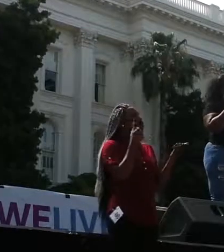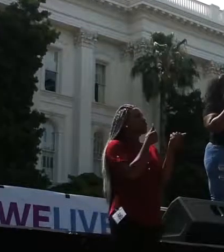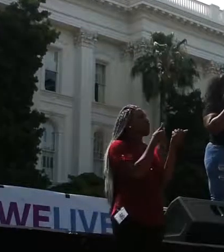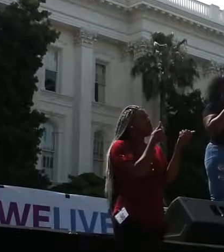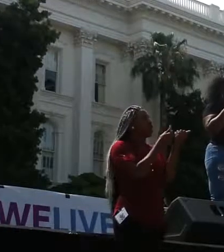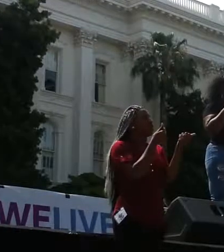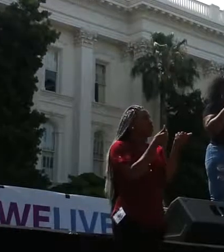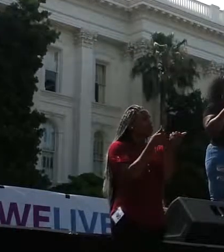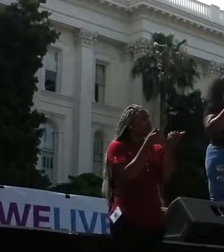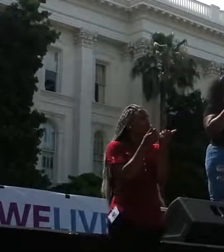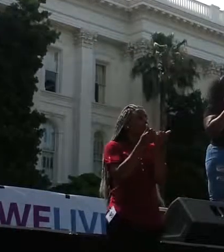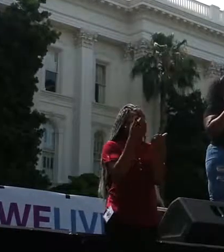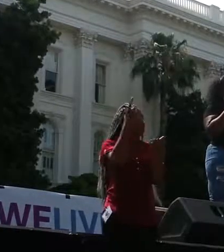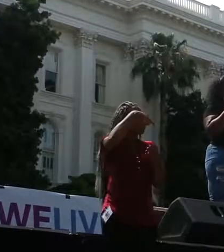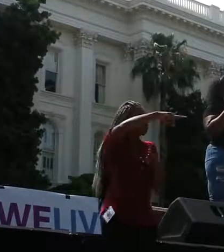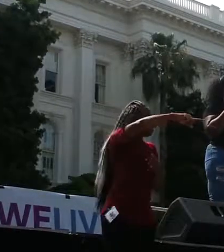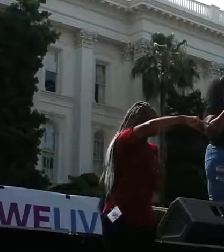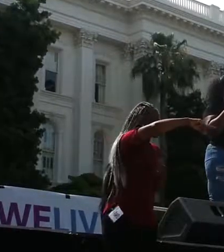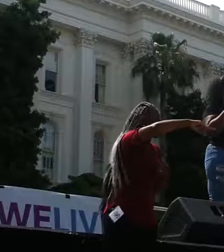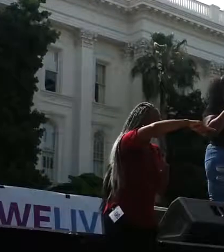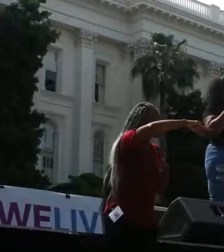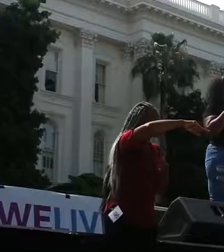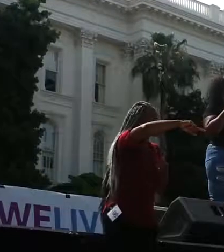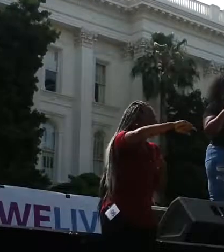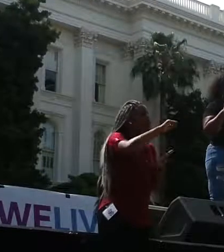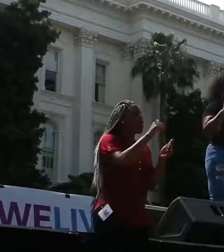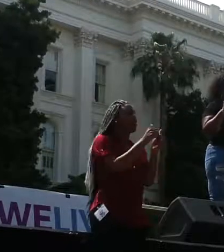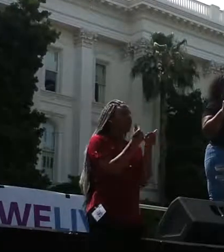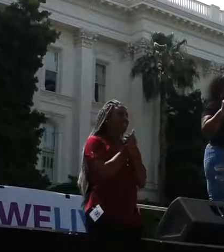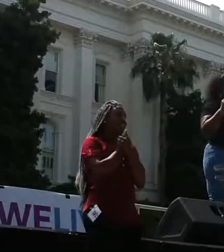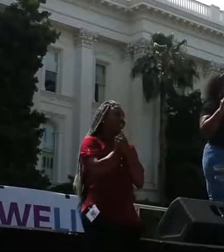for all of you. And with love, might I say.